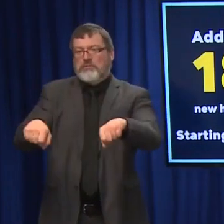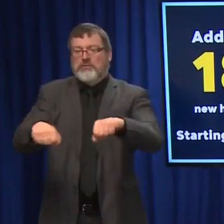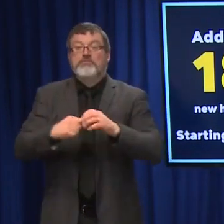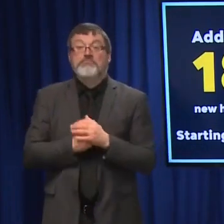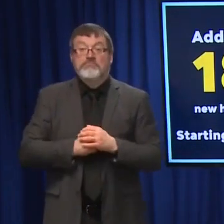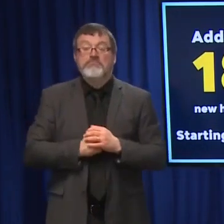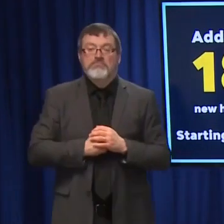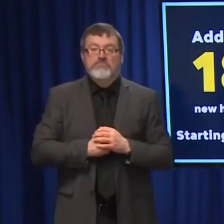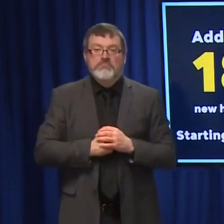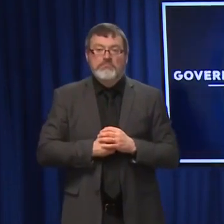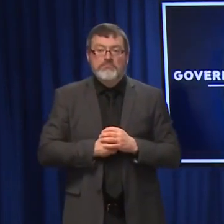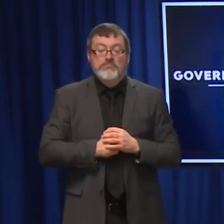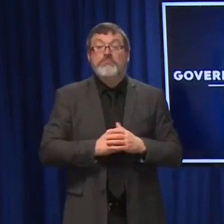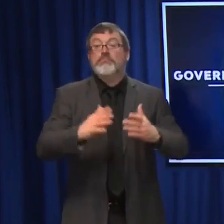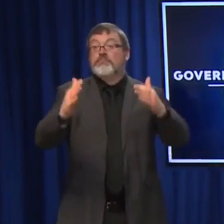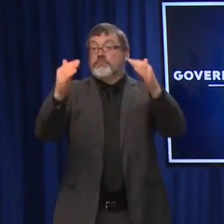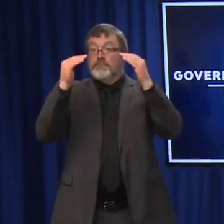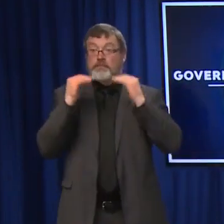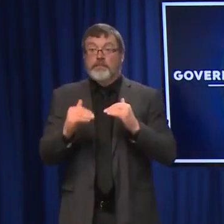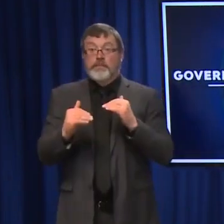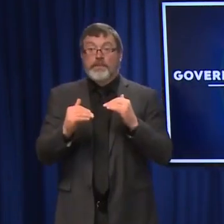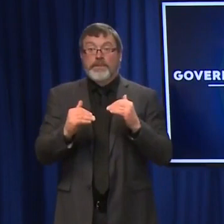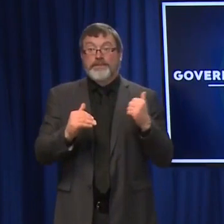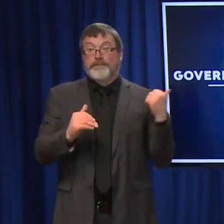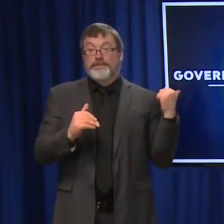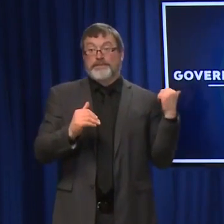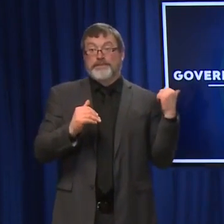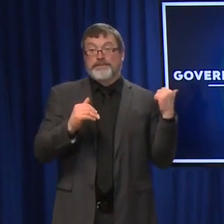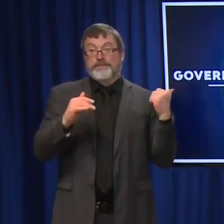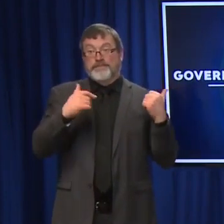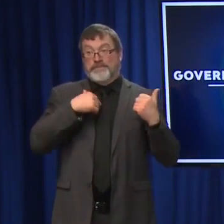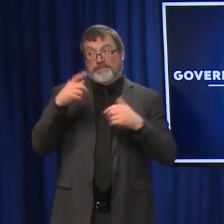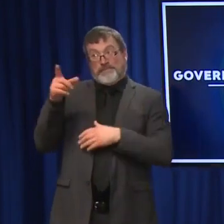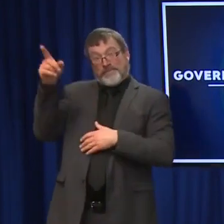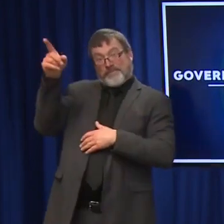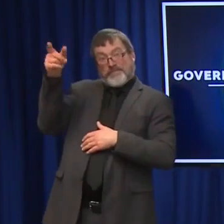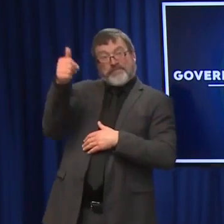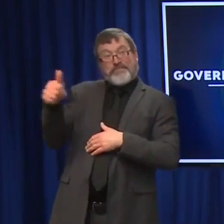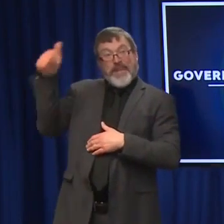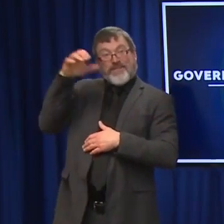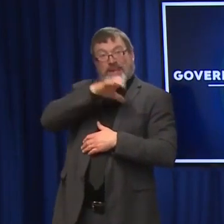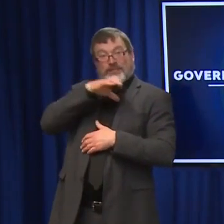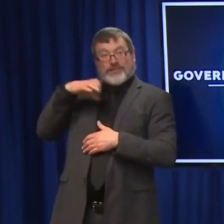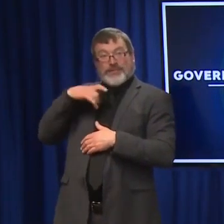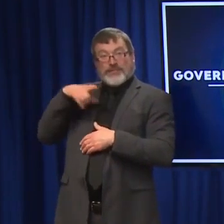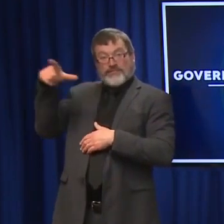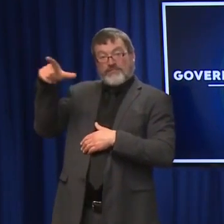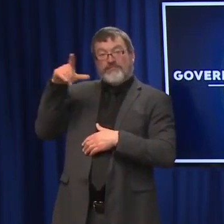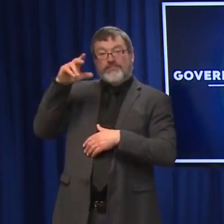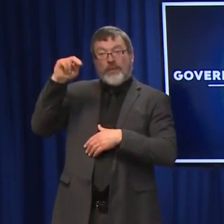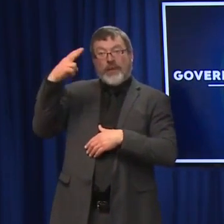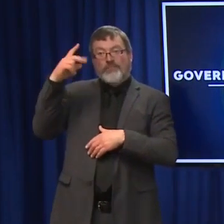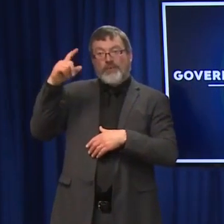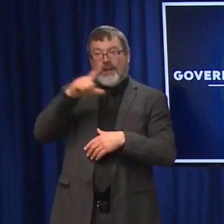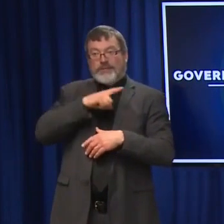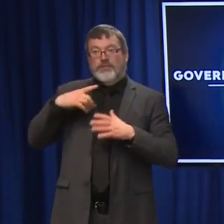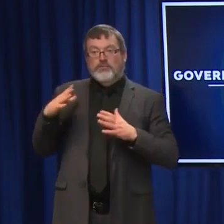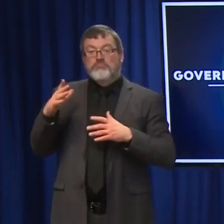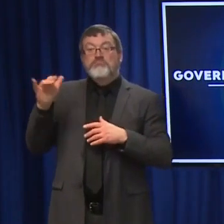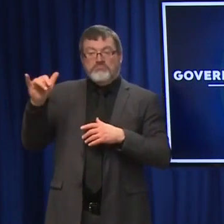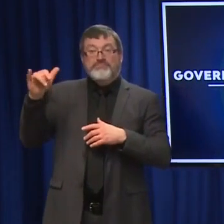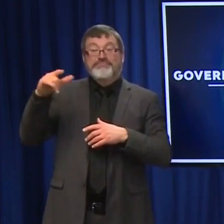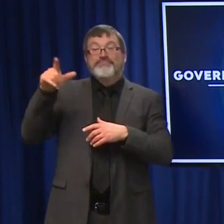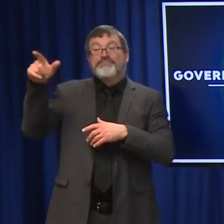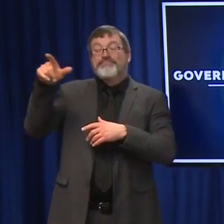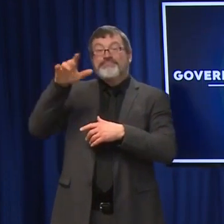Switching gears a little bit to the Executive Council. Earlier this morning, the Executive Council did vote to approve another $55 million in